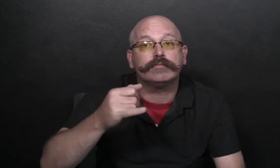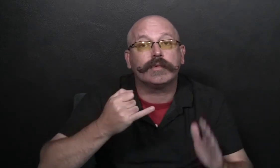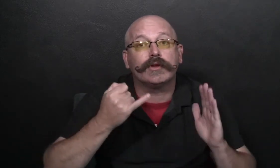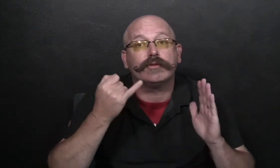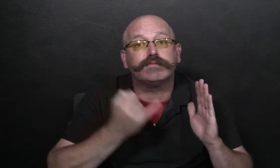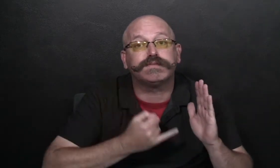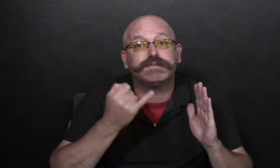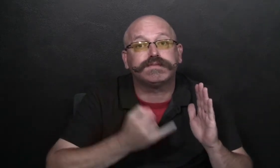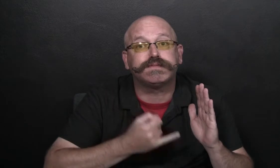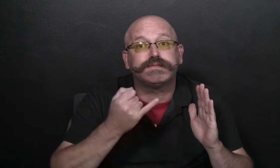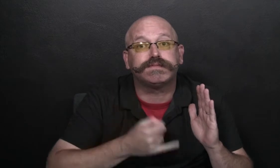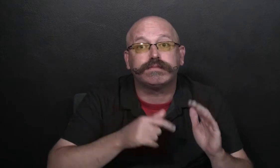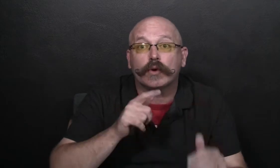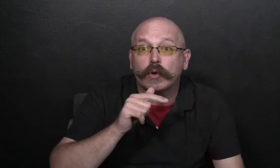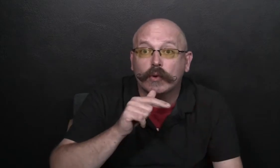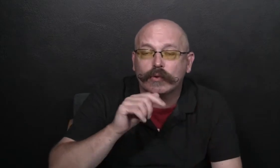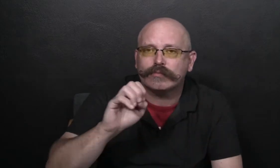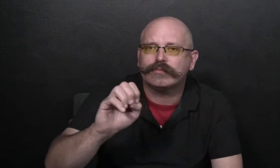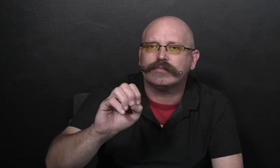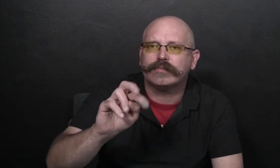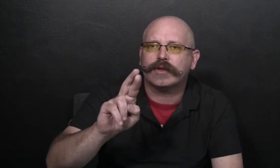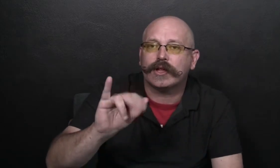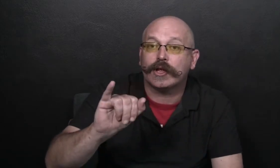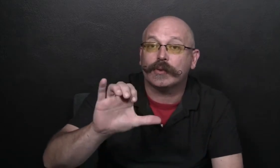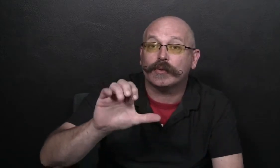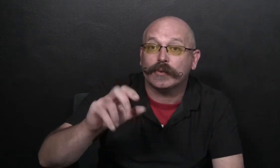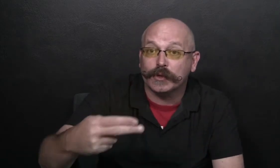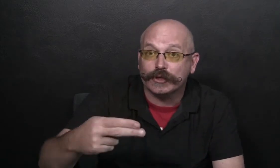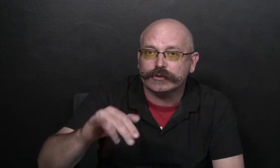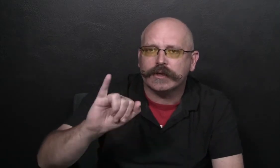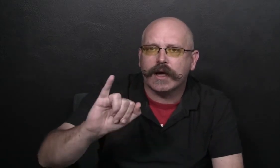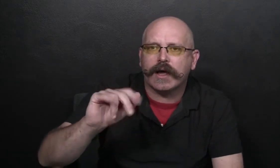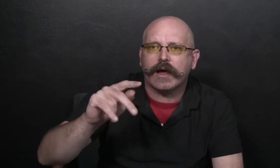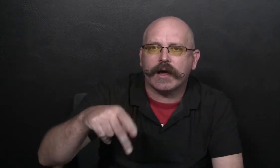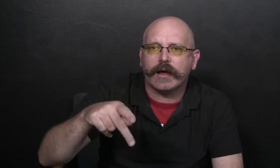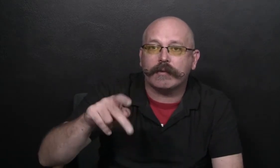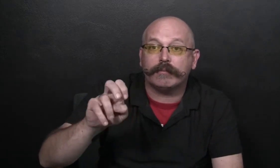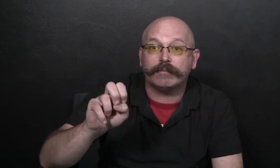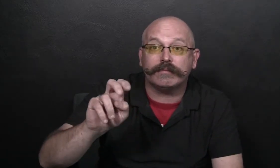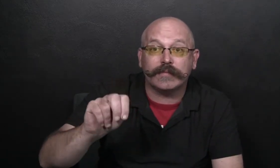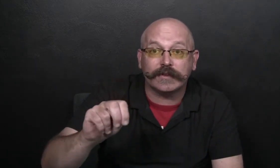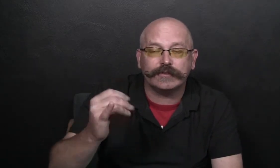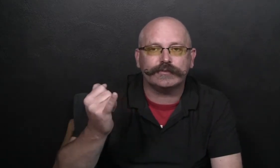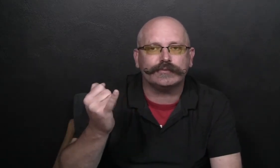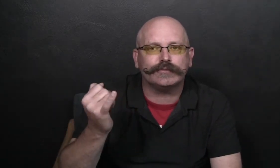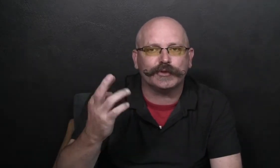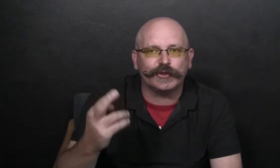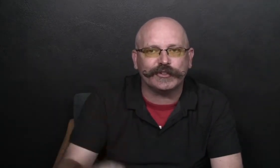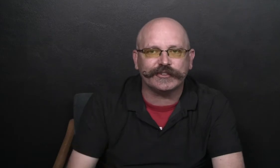The illustrator is Eric Ippen, Jr.